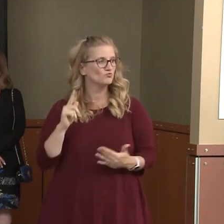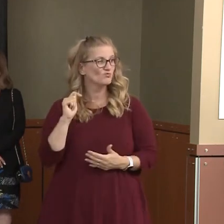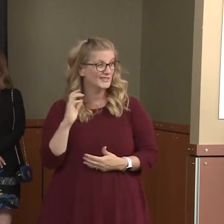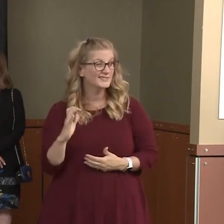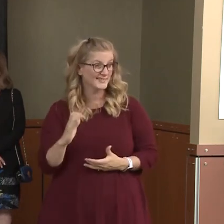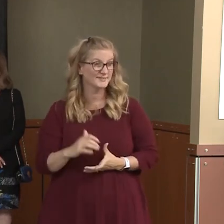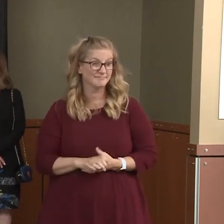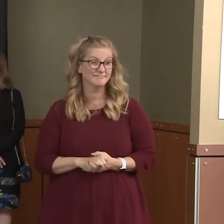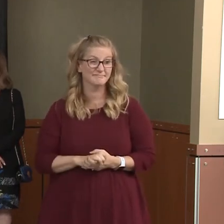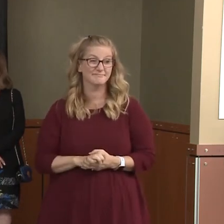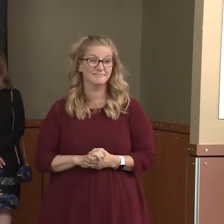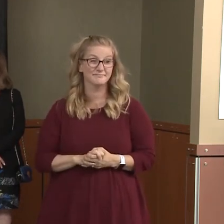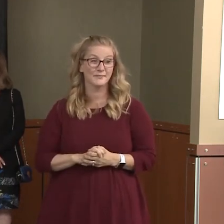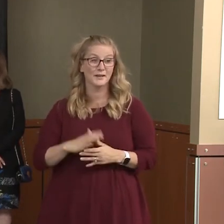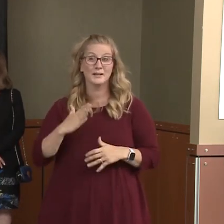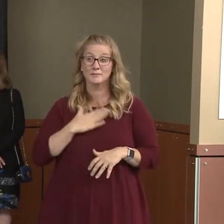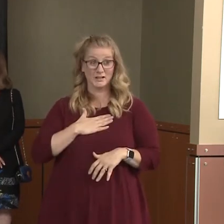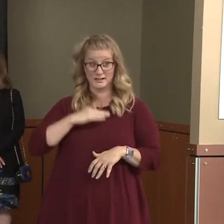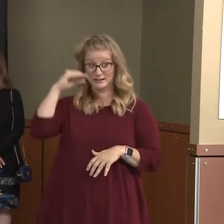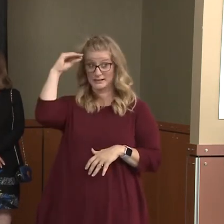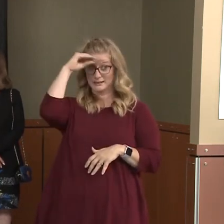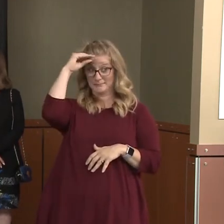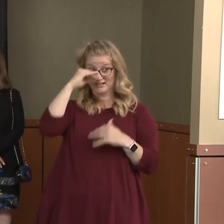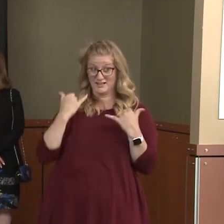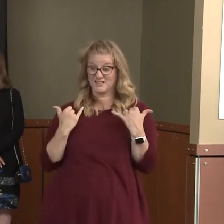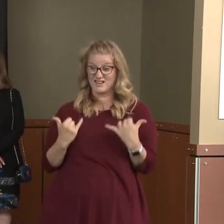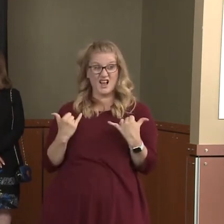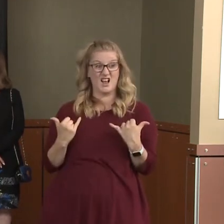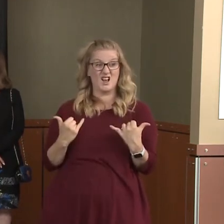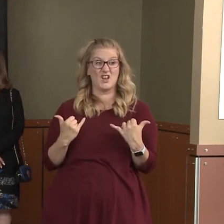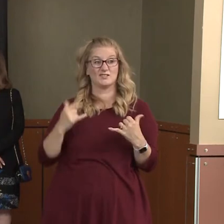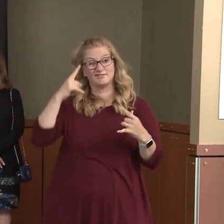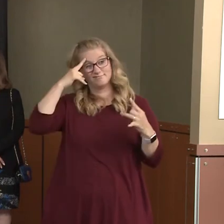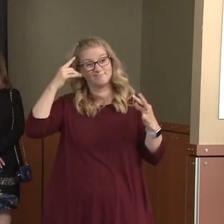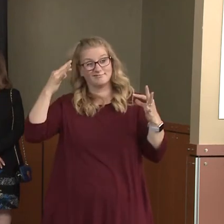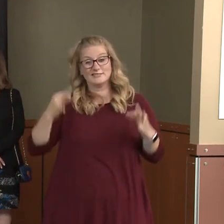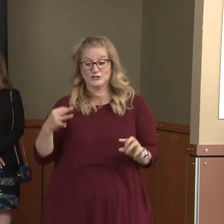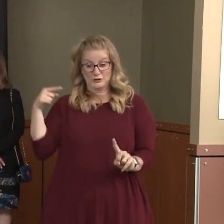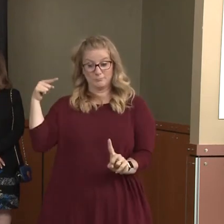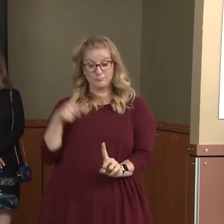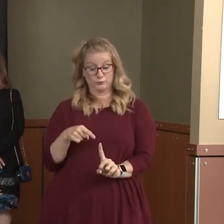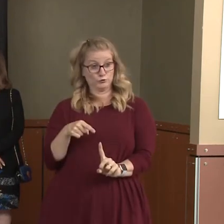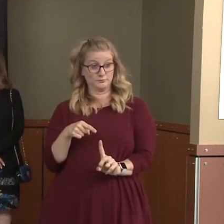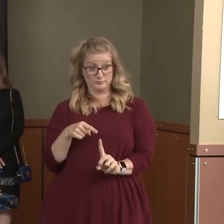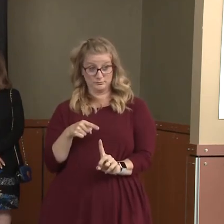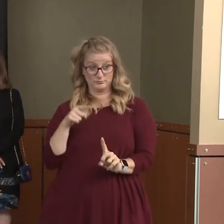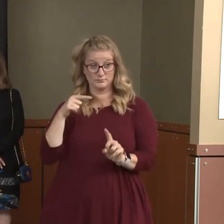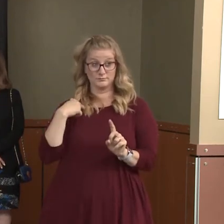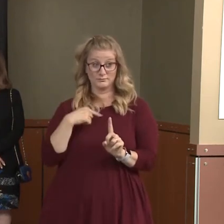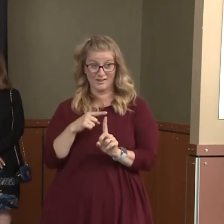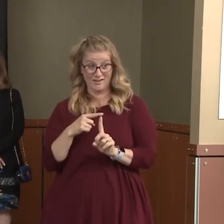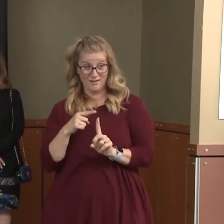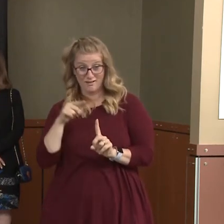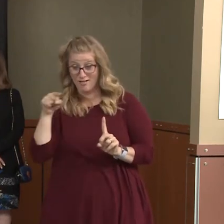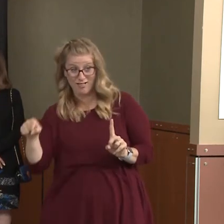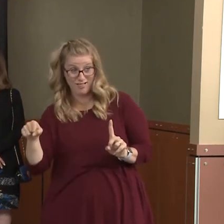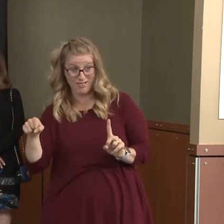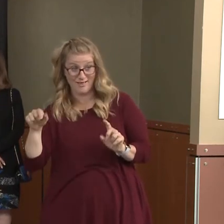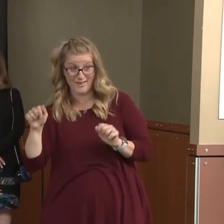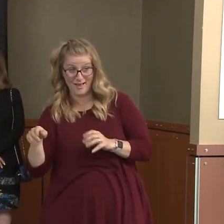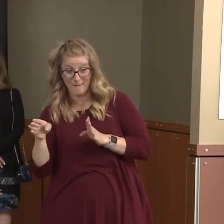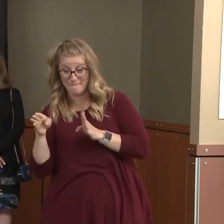And in my opinion, we're at an inflection point in our community. We have a couple different paths we can go down. We can go down the path of